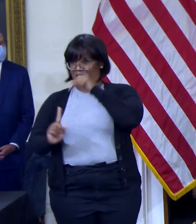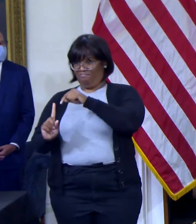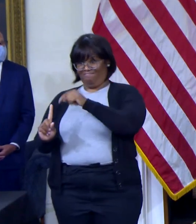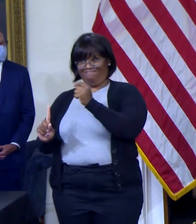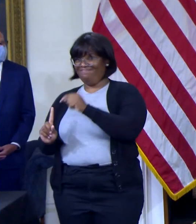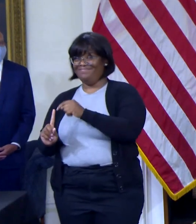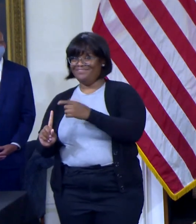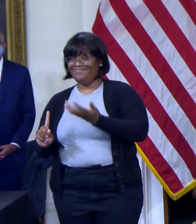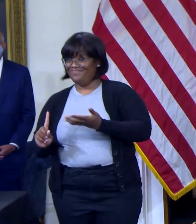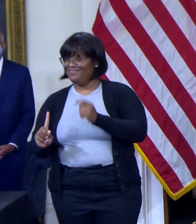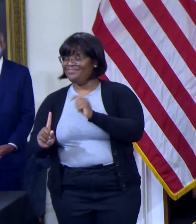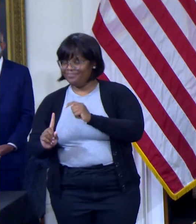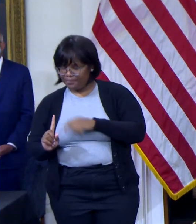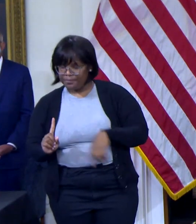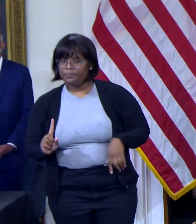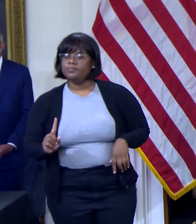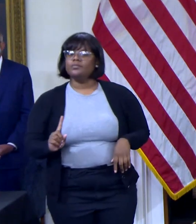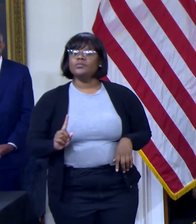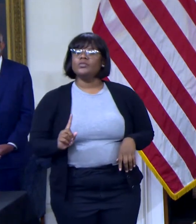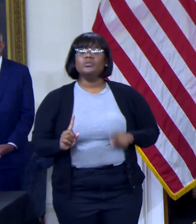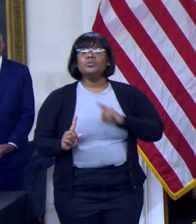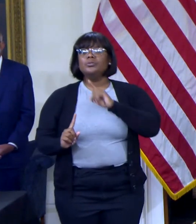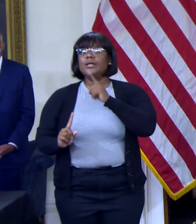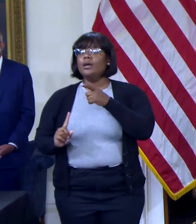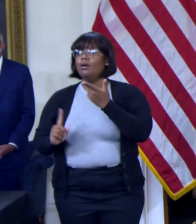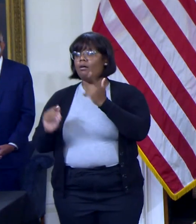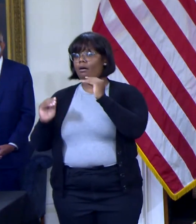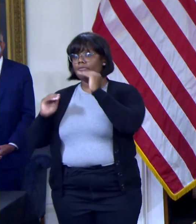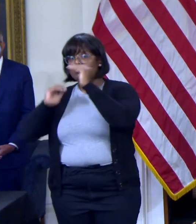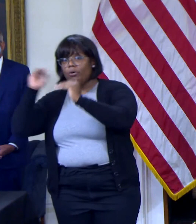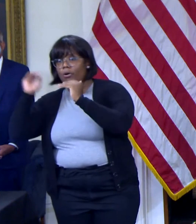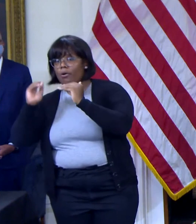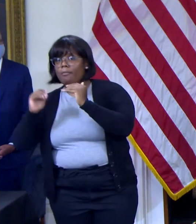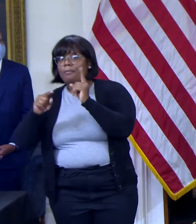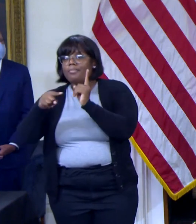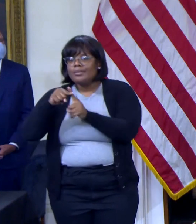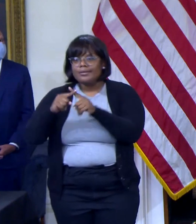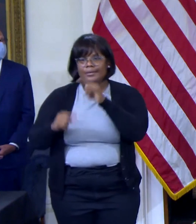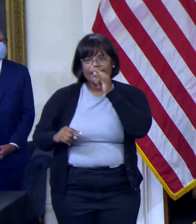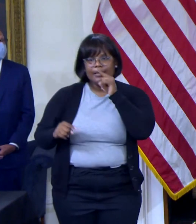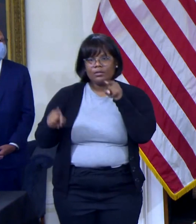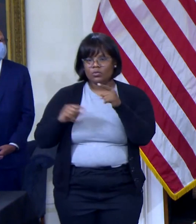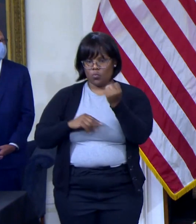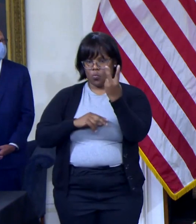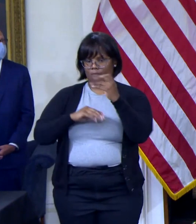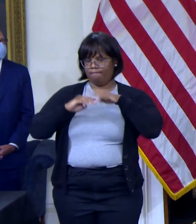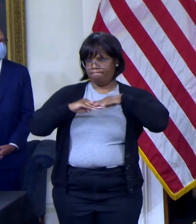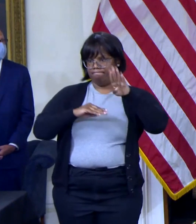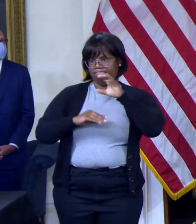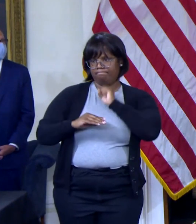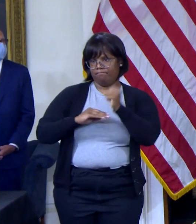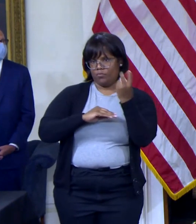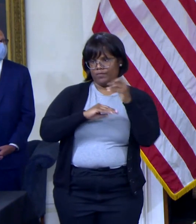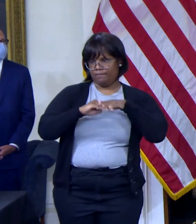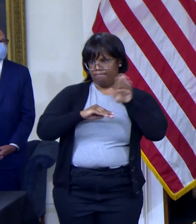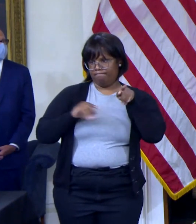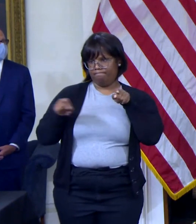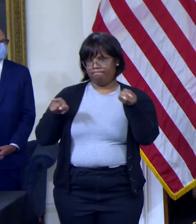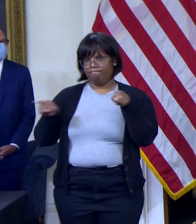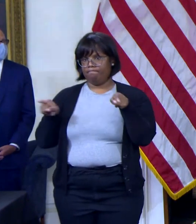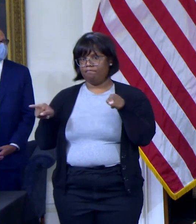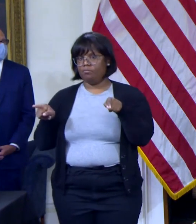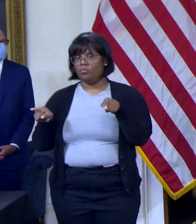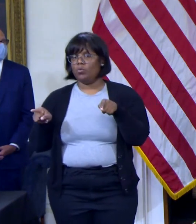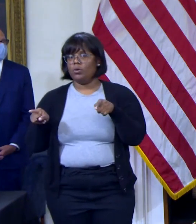prophylaxis in adult and pediatric patients, that is anyone 12 years old or 8 or older, weighing any more than 88 pounds,